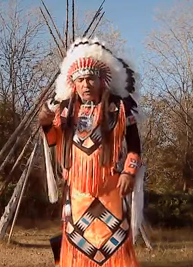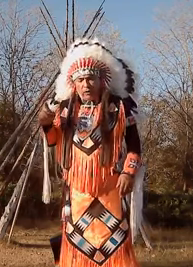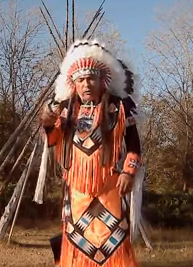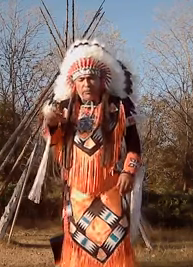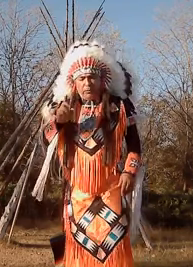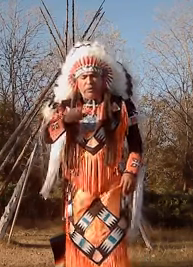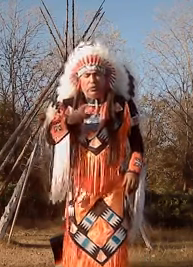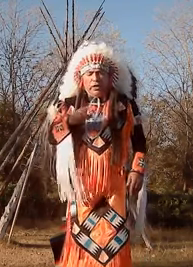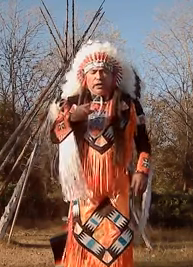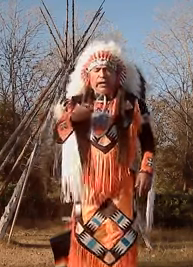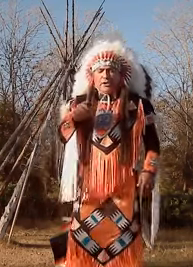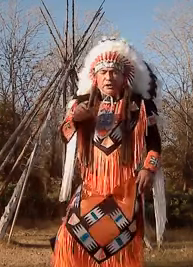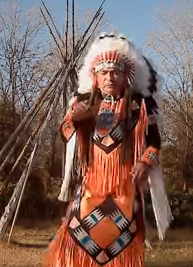maybe you want to catch it